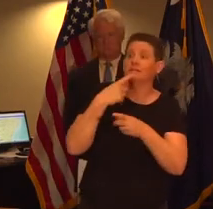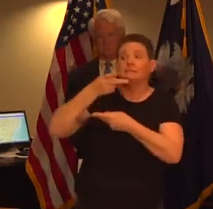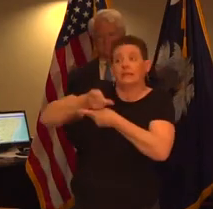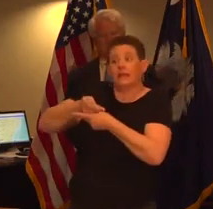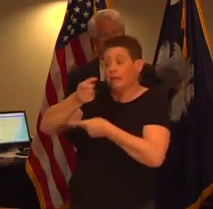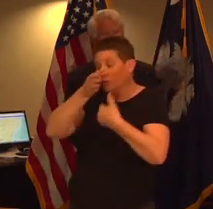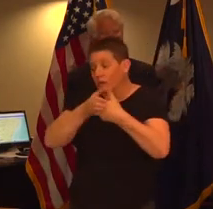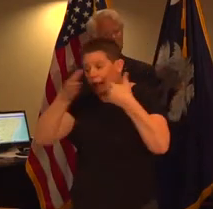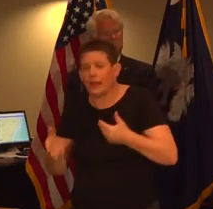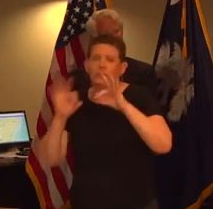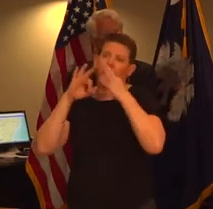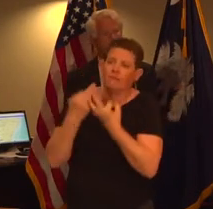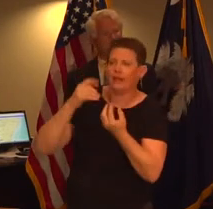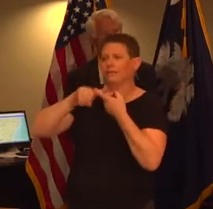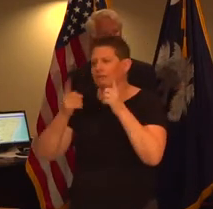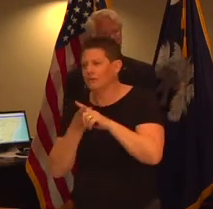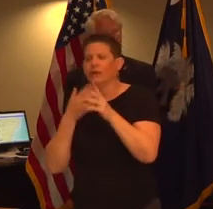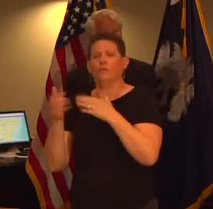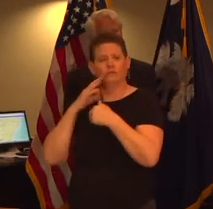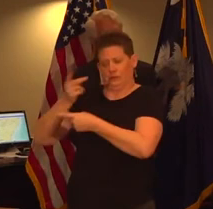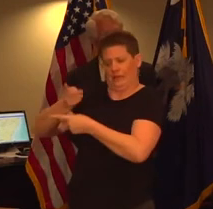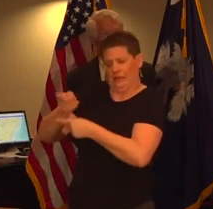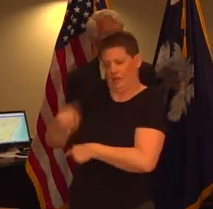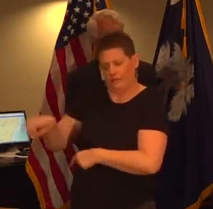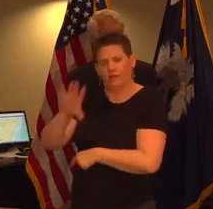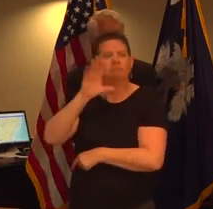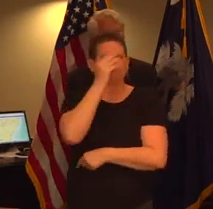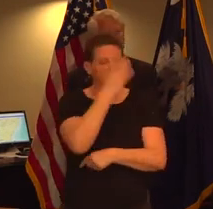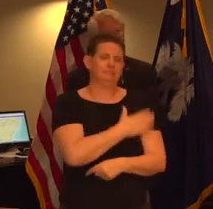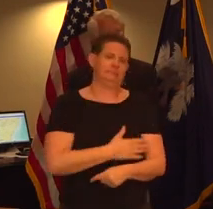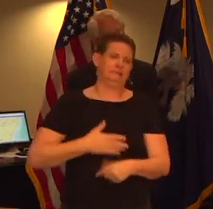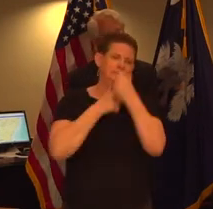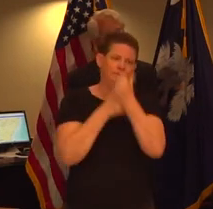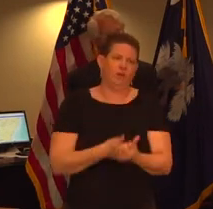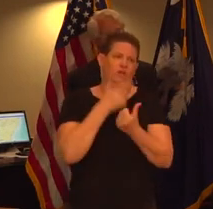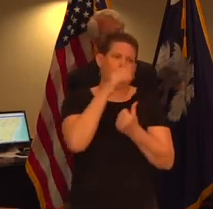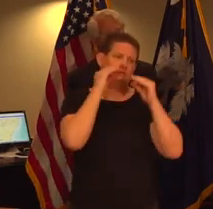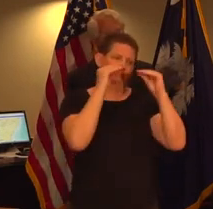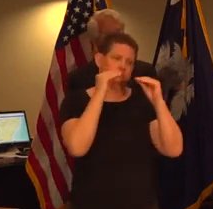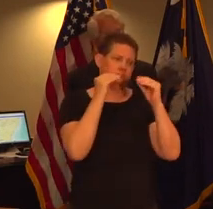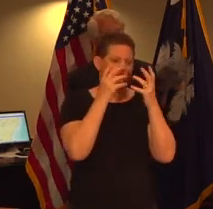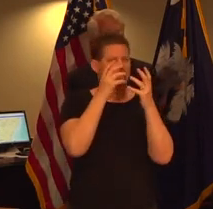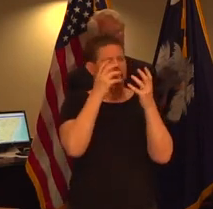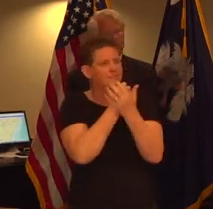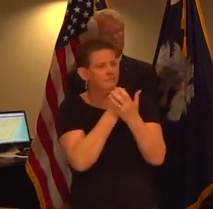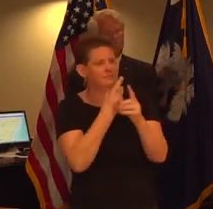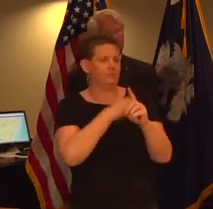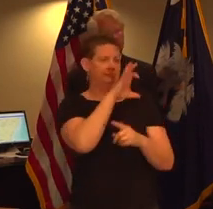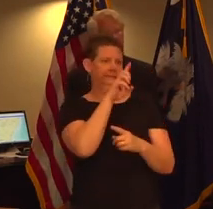are asked to follow information provided by the cdc and by dhec to safely provide this care at home